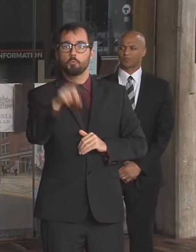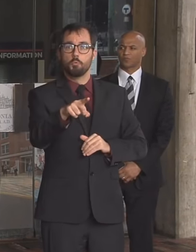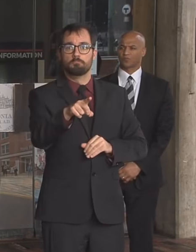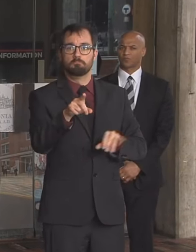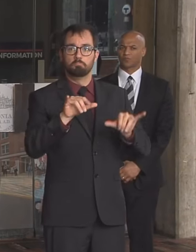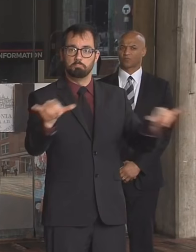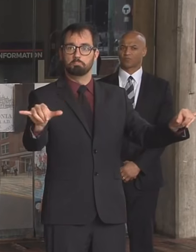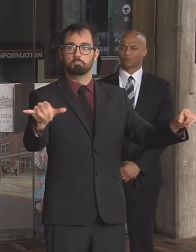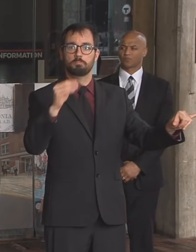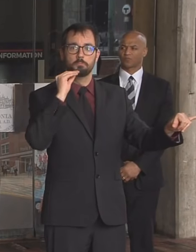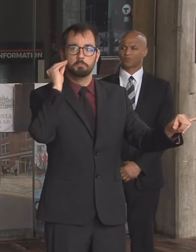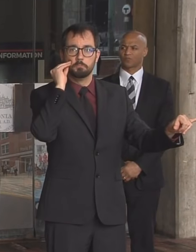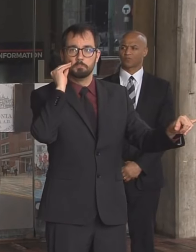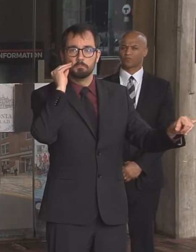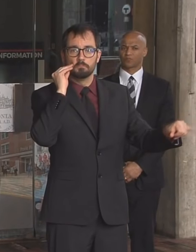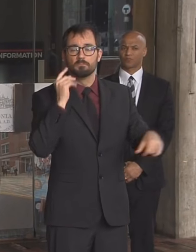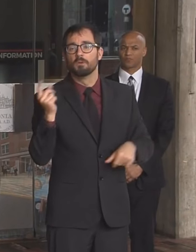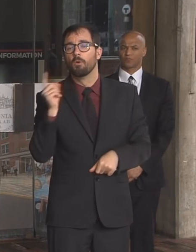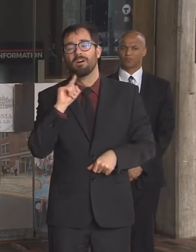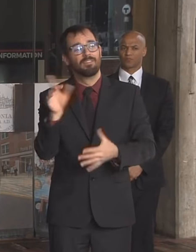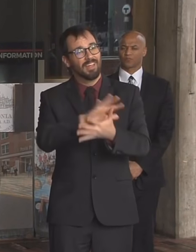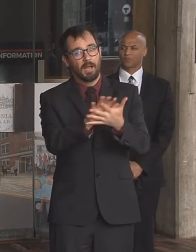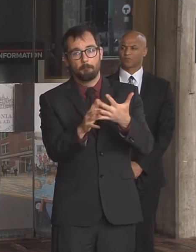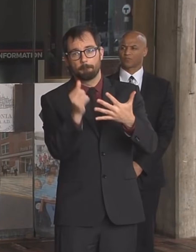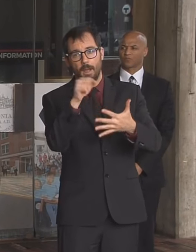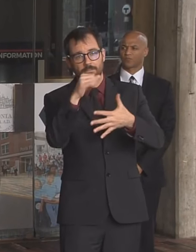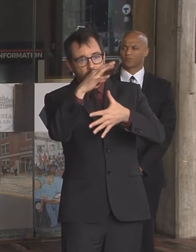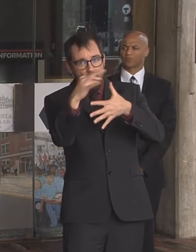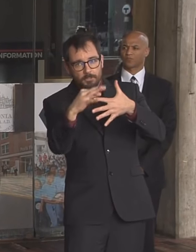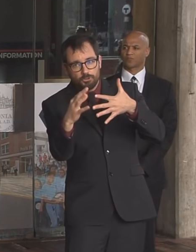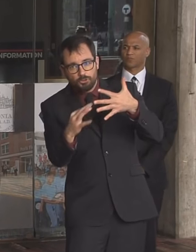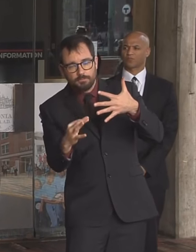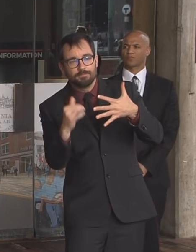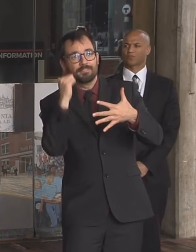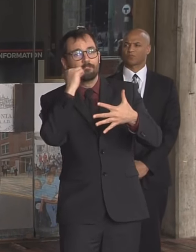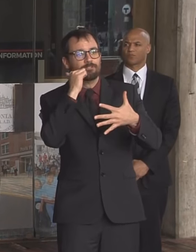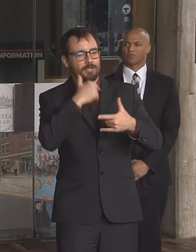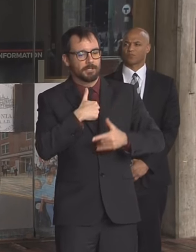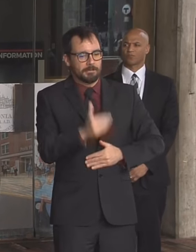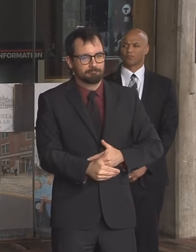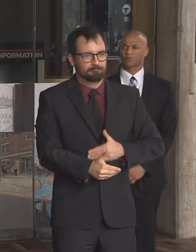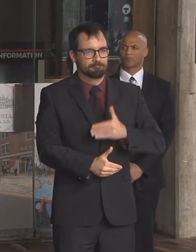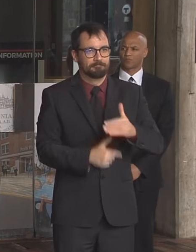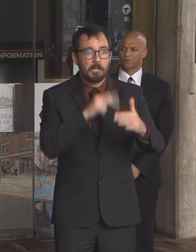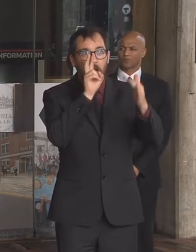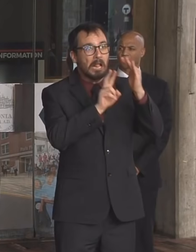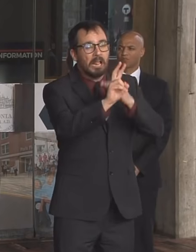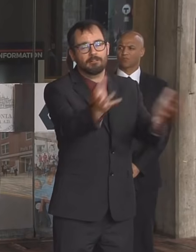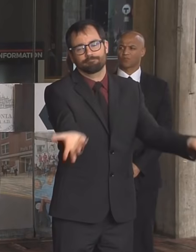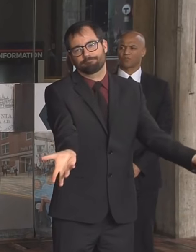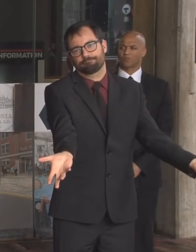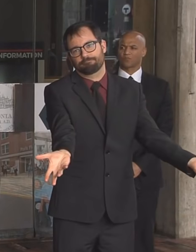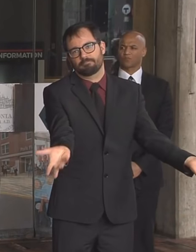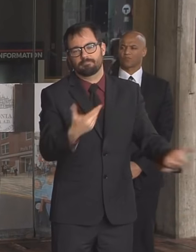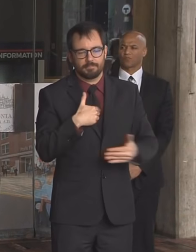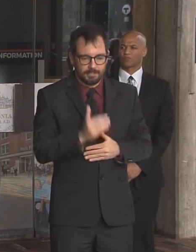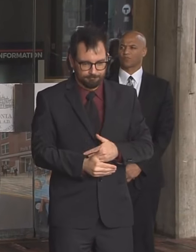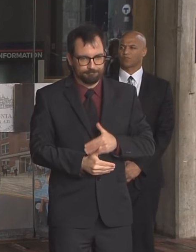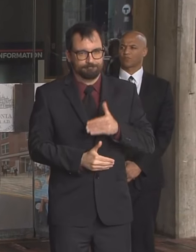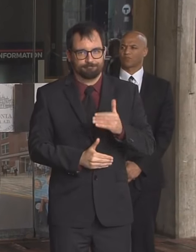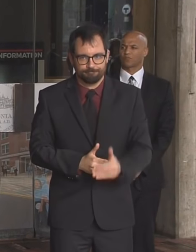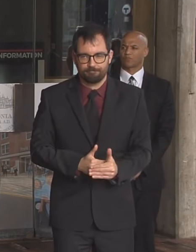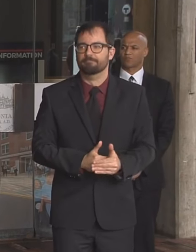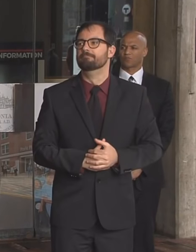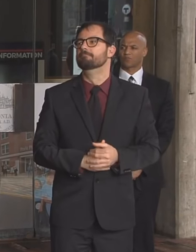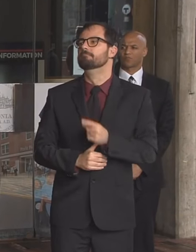anticipated i think we just it's a day at a time there's a large field possible being built in seattle area do you is there any need